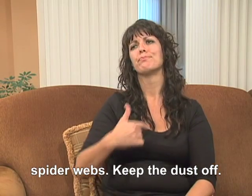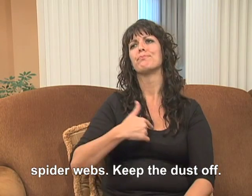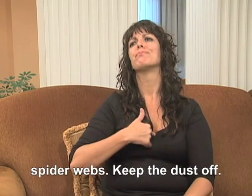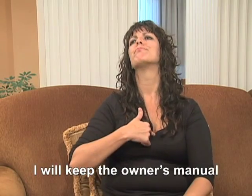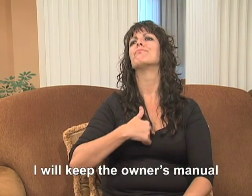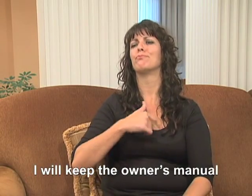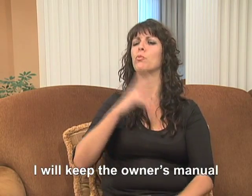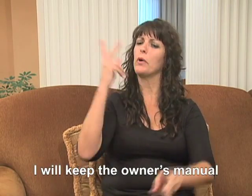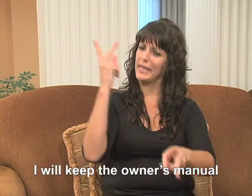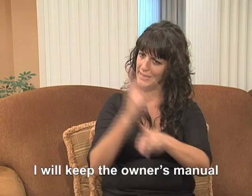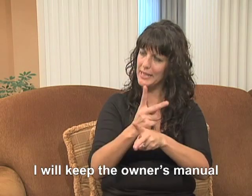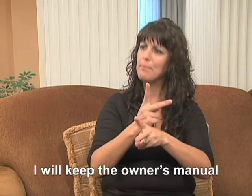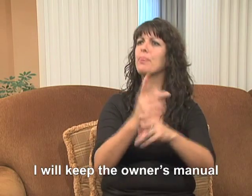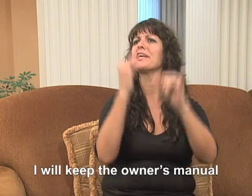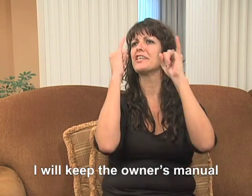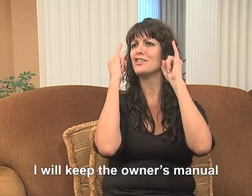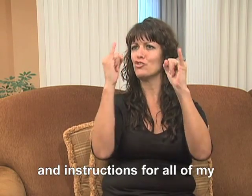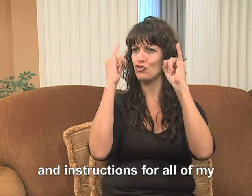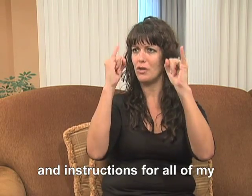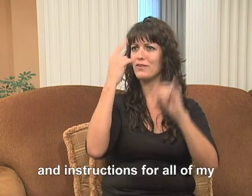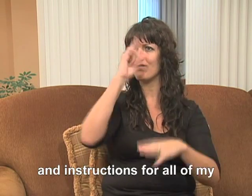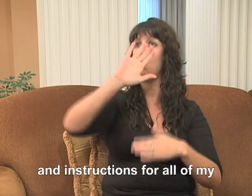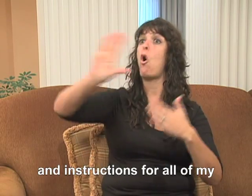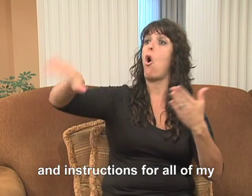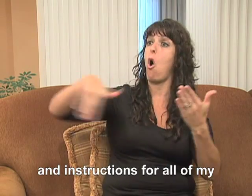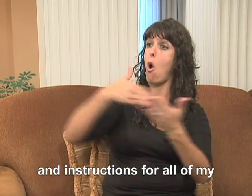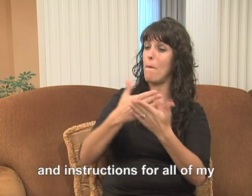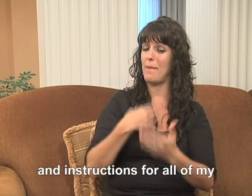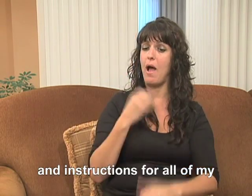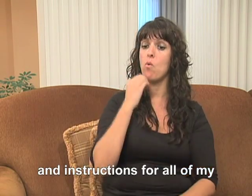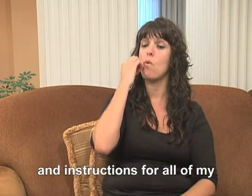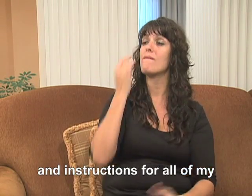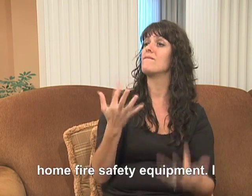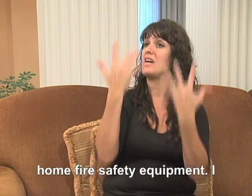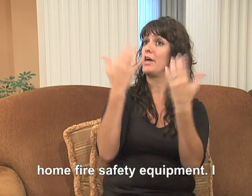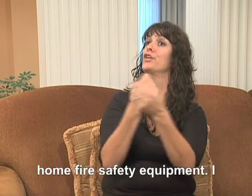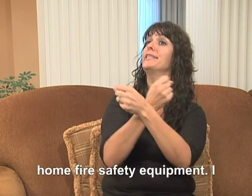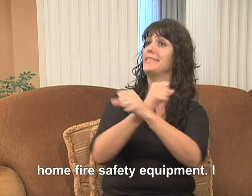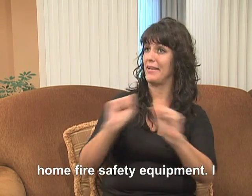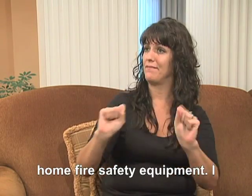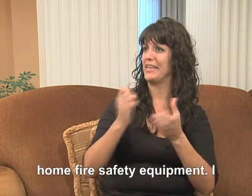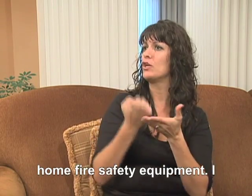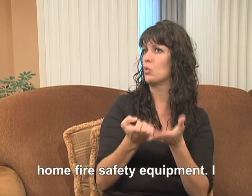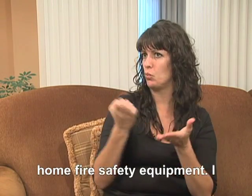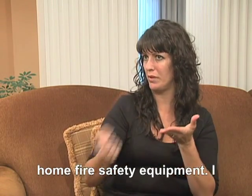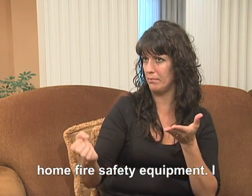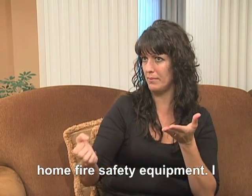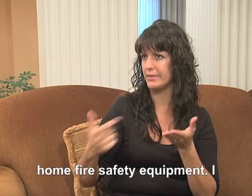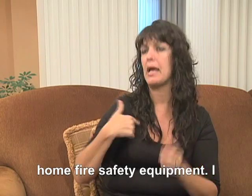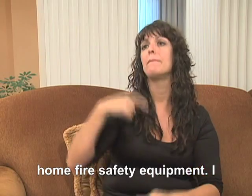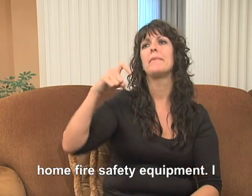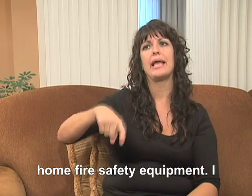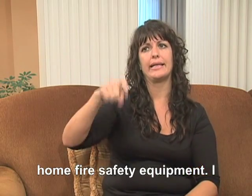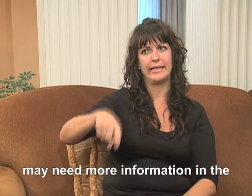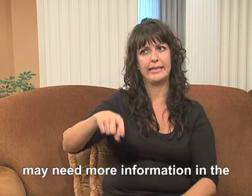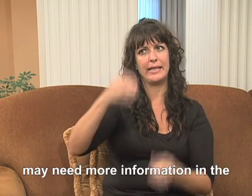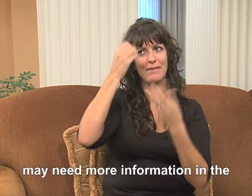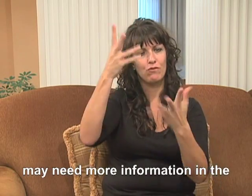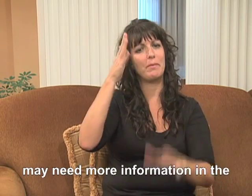I will keep the owner's manual and instructions for all of my home fire safety equipment. I may need more information